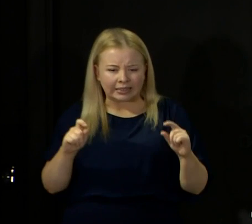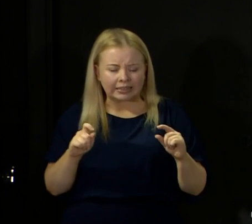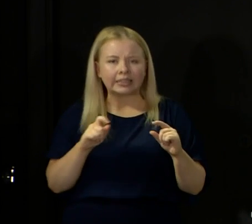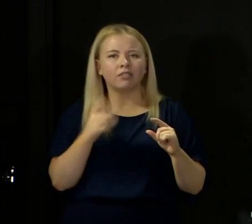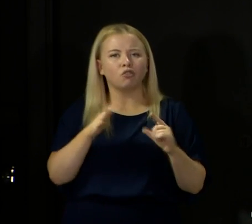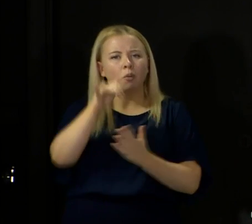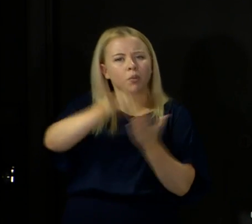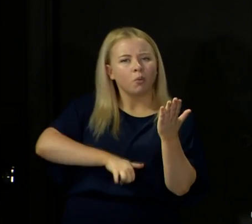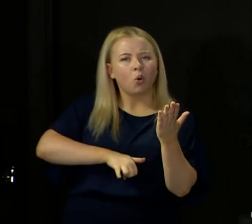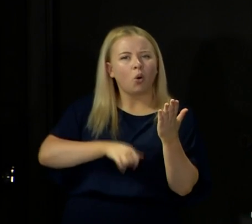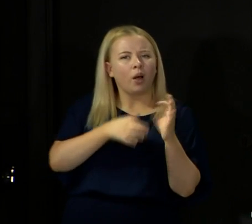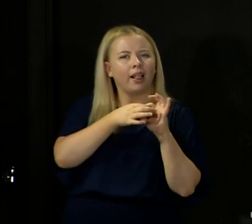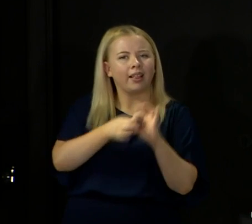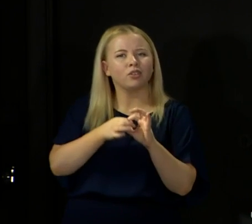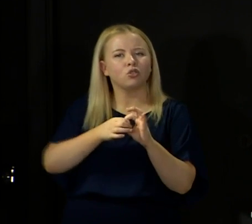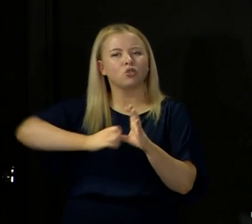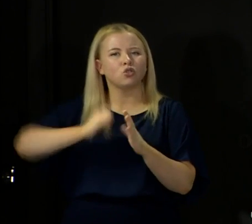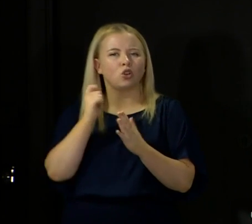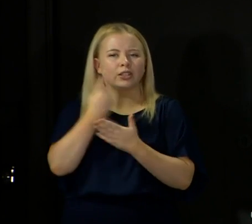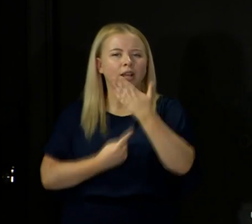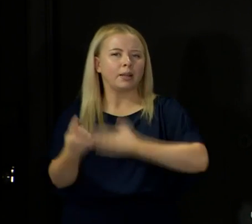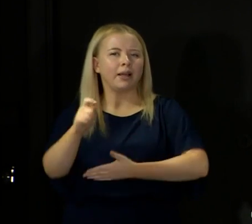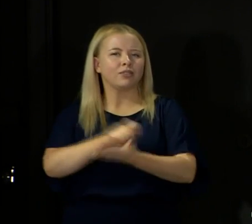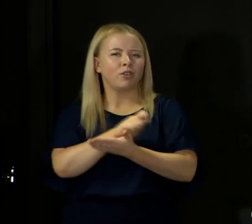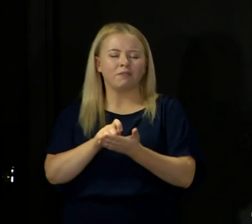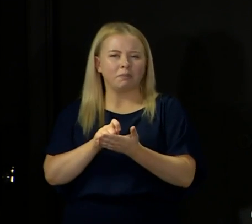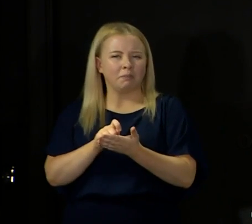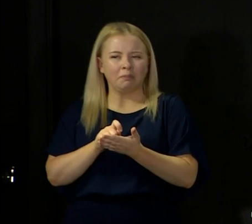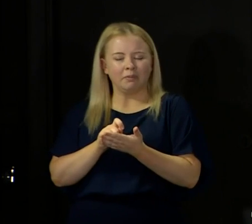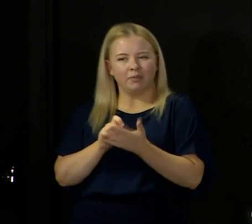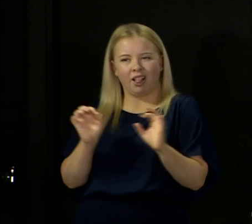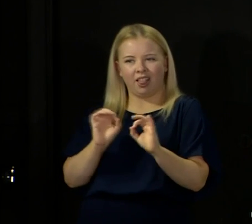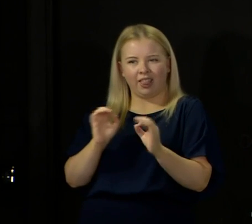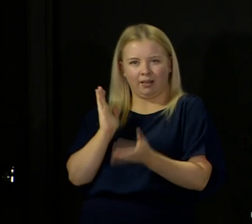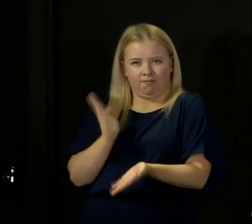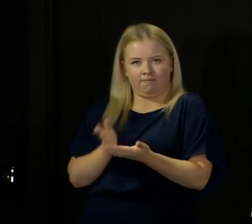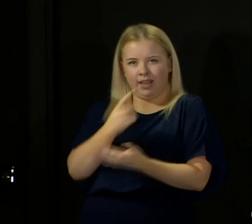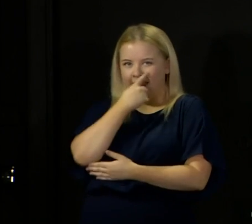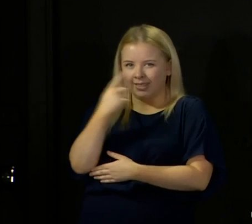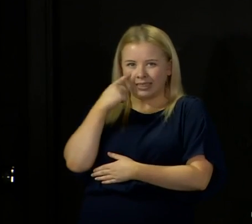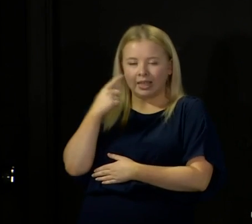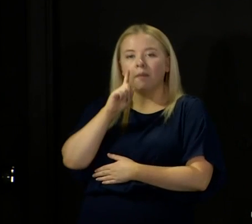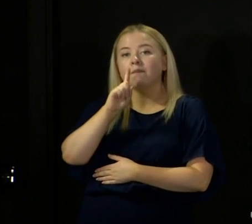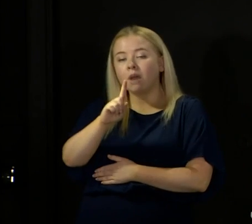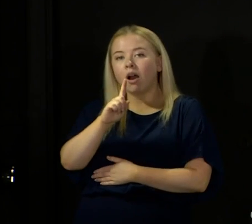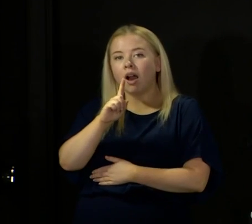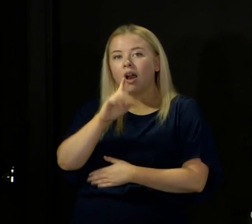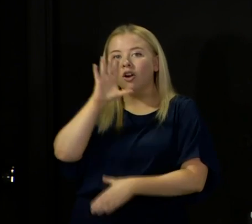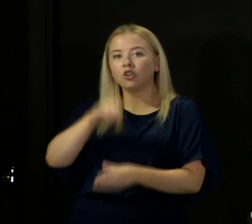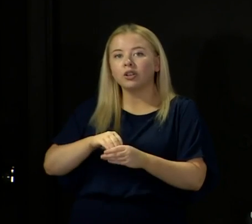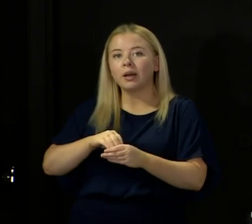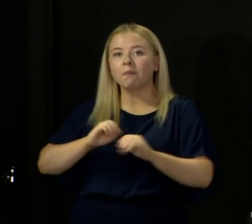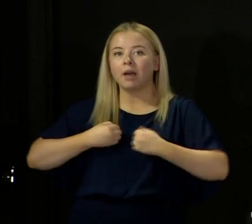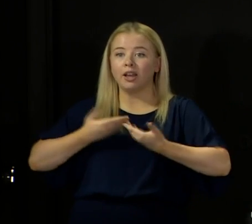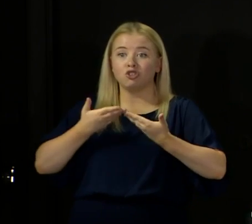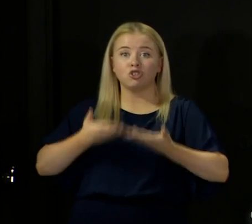report has on the Scottish independence referendum. But I would include that in my general remarks about not being